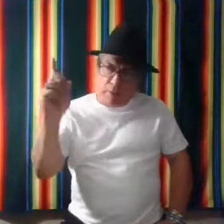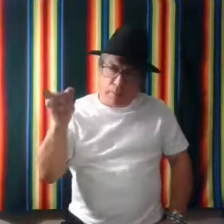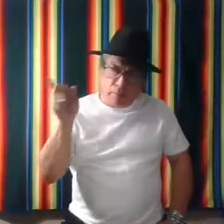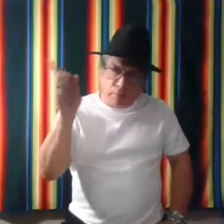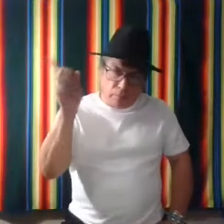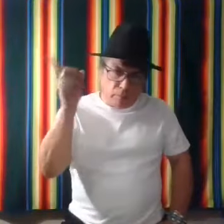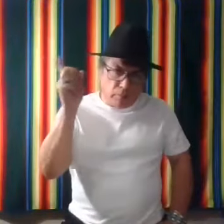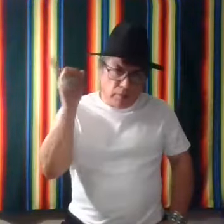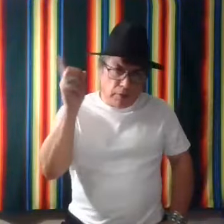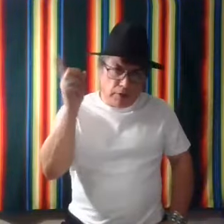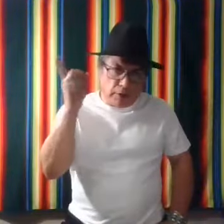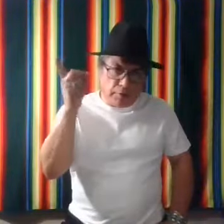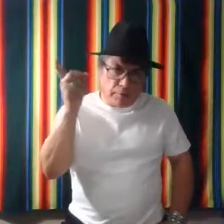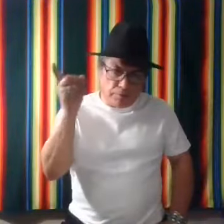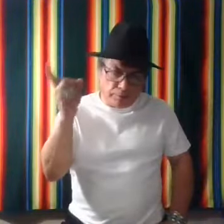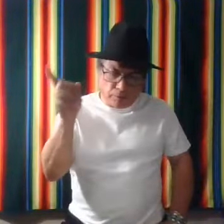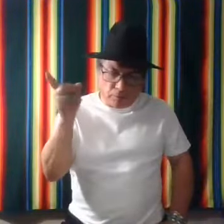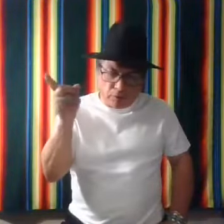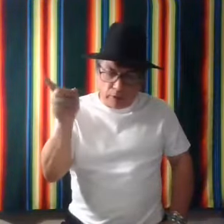Rattlesnake is this, okay.